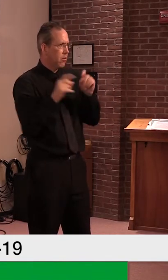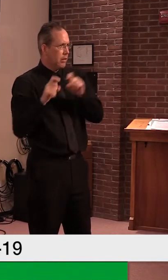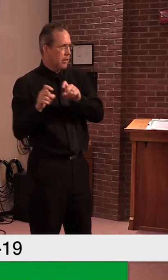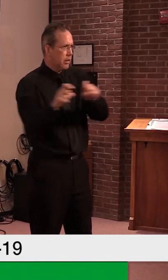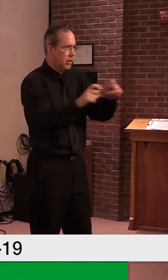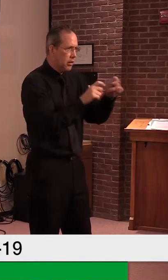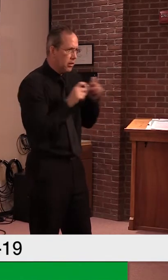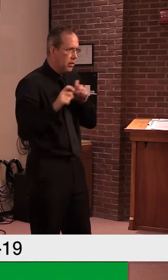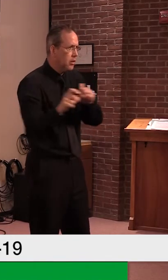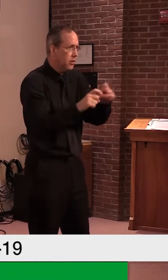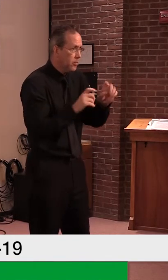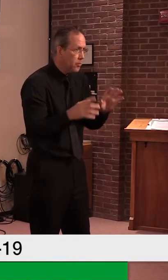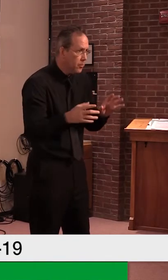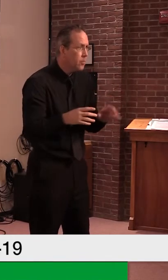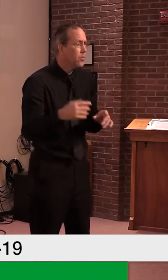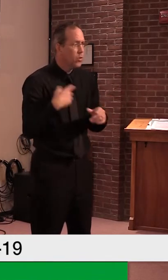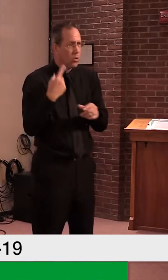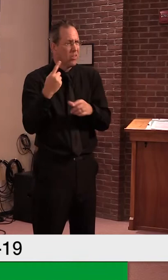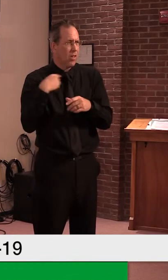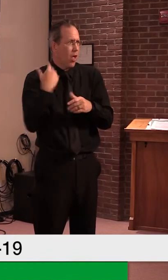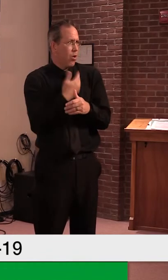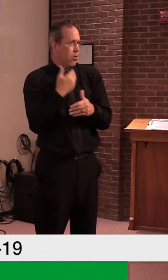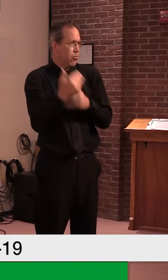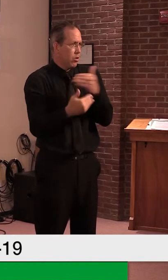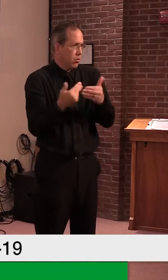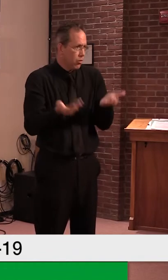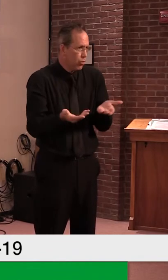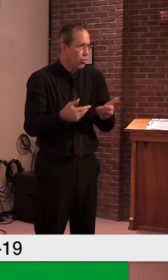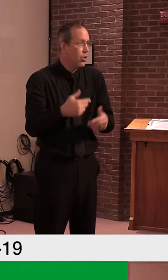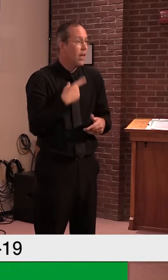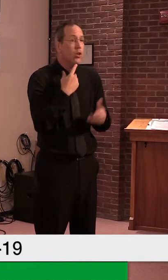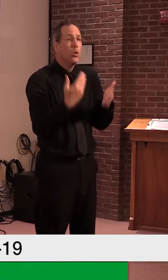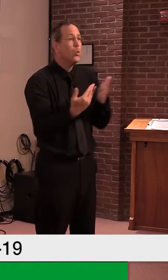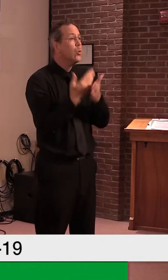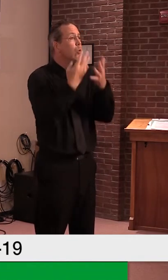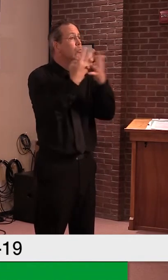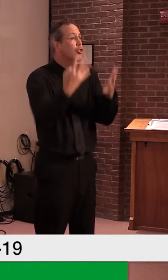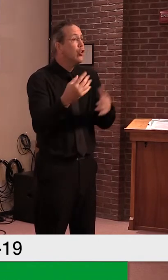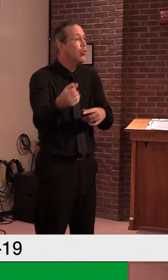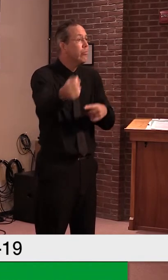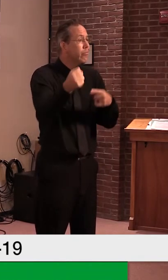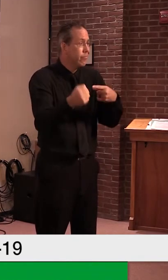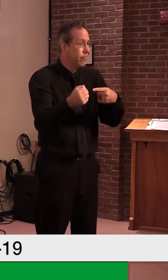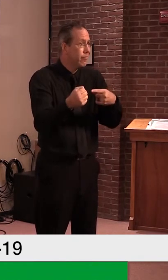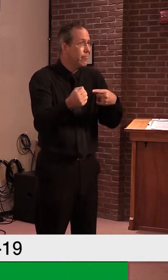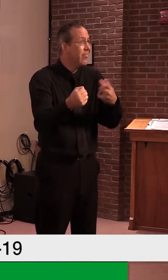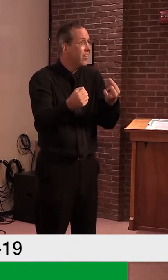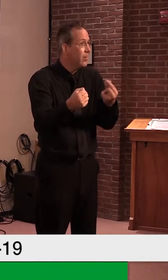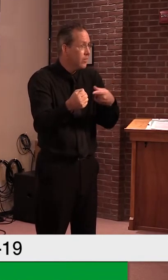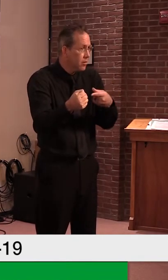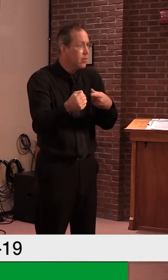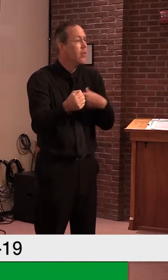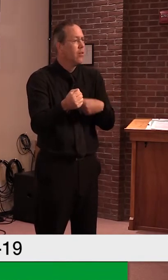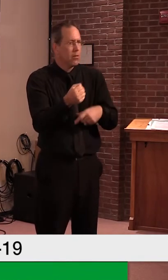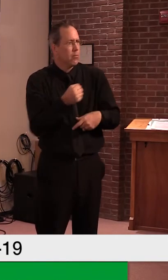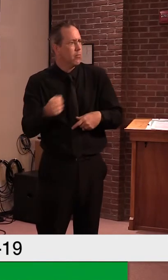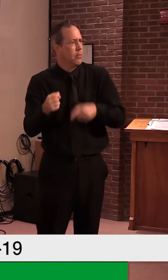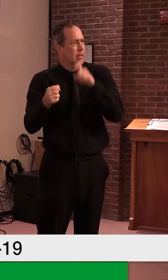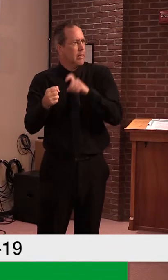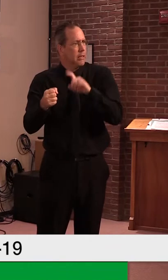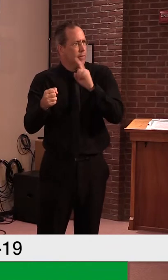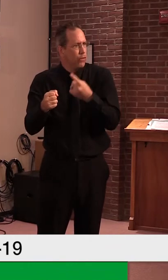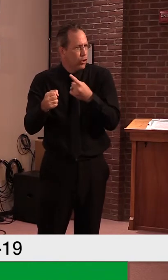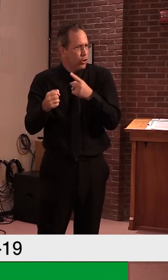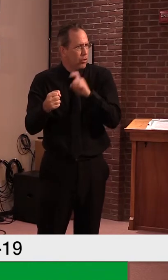um, excuse me, if we have intakes, any intakes, you come into our facility, you are tested at